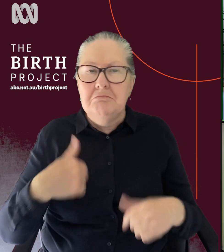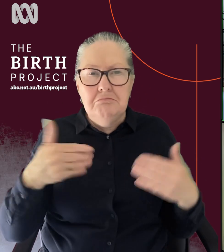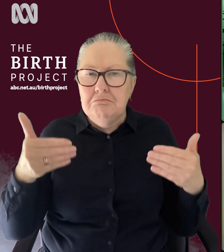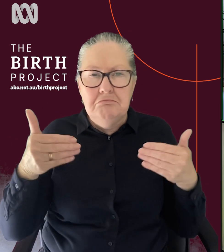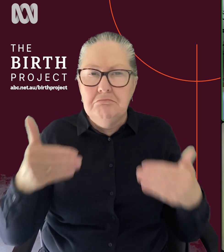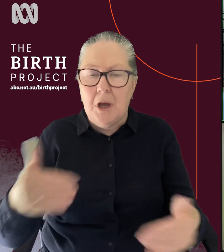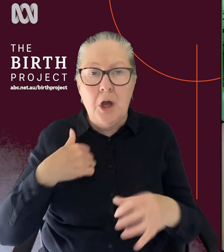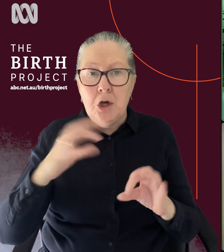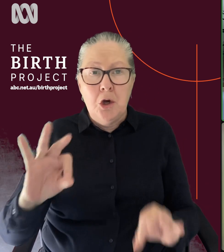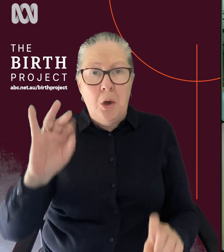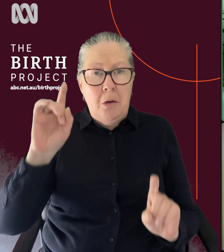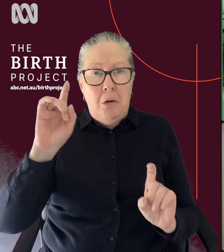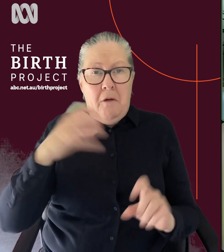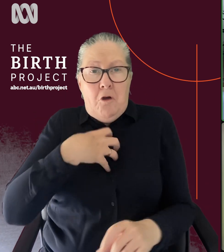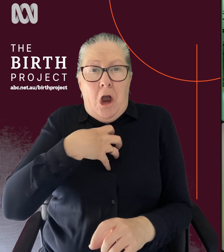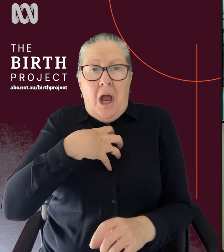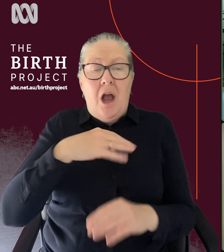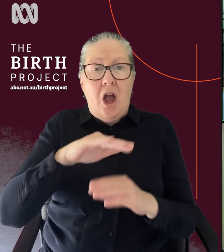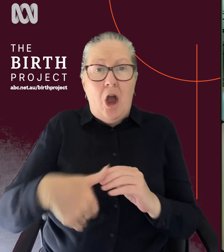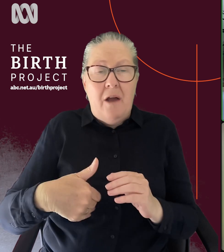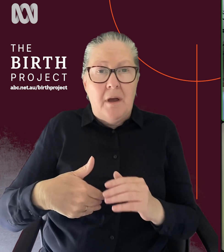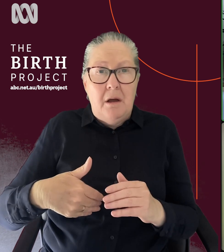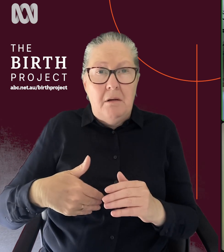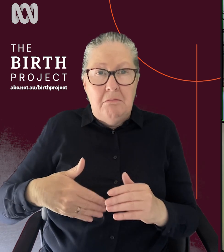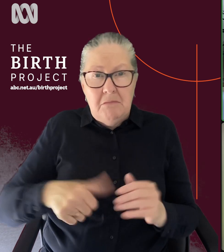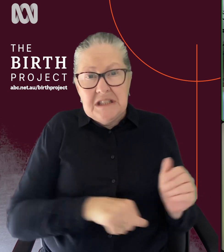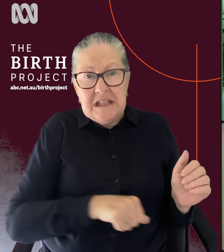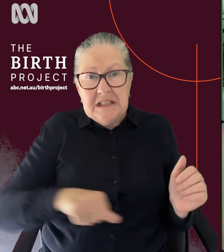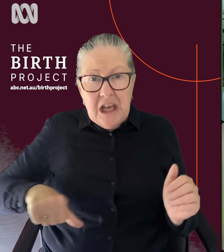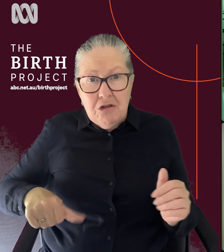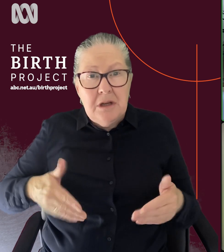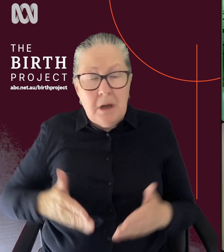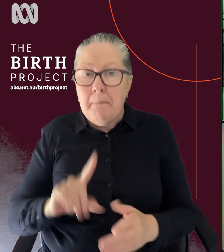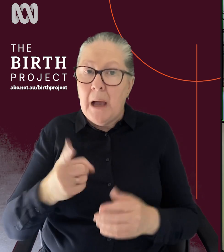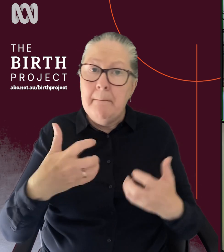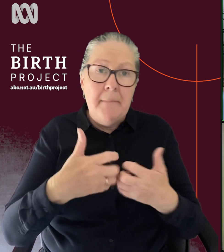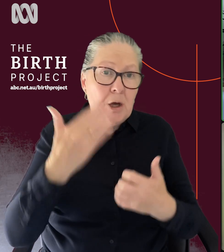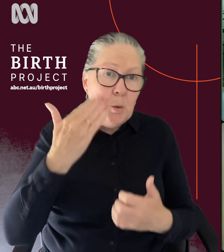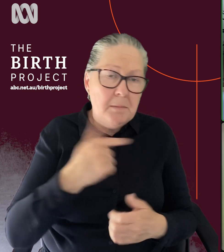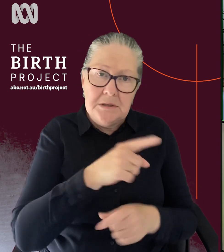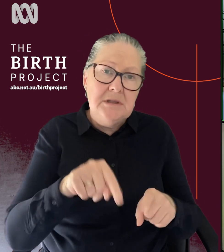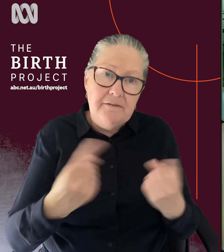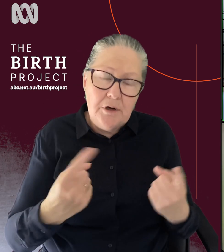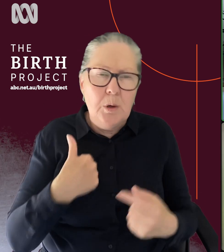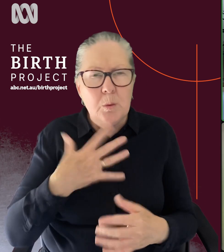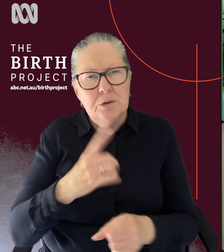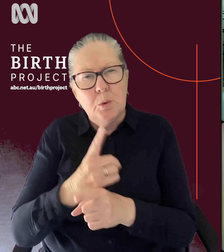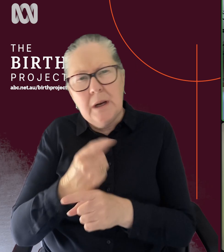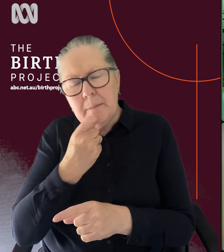personally of a cesarean. I just wanted to have my baby in my arms, but for many women, they don't let's talk a little bit about breach first.